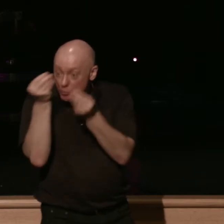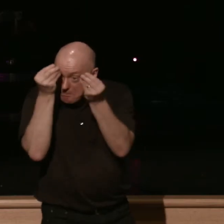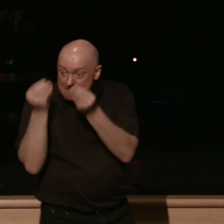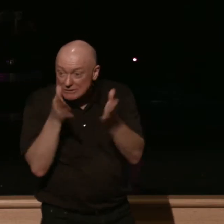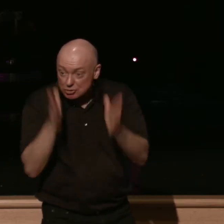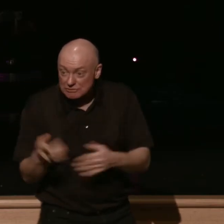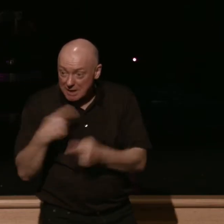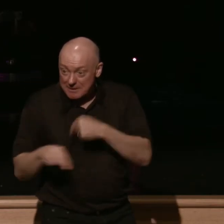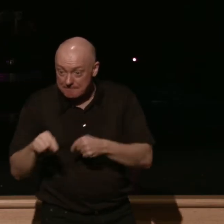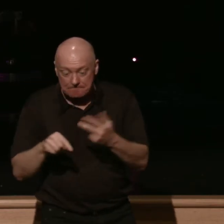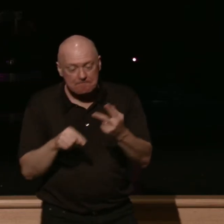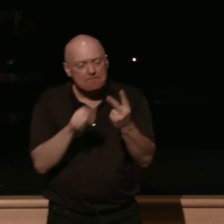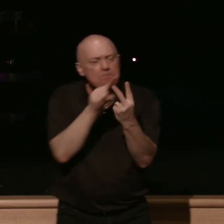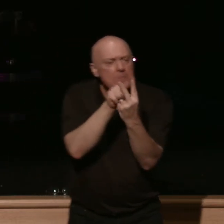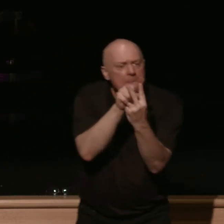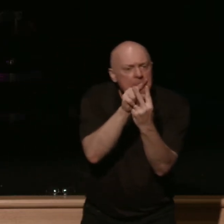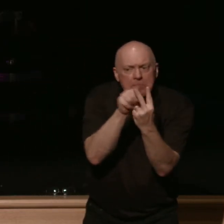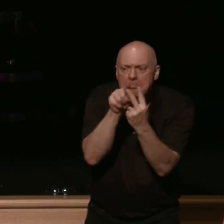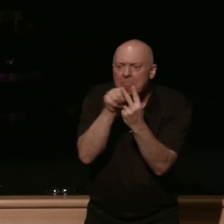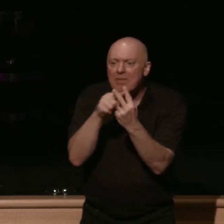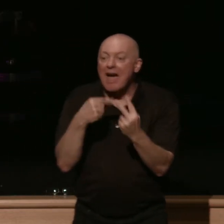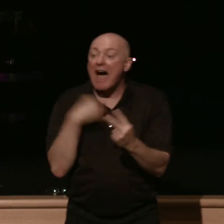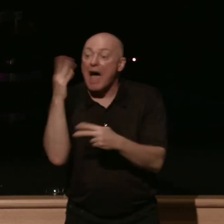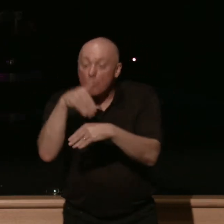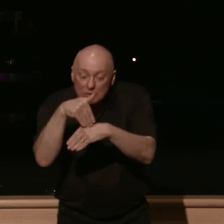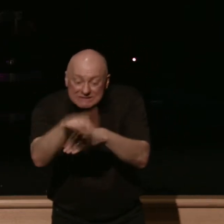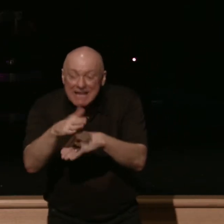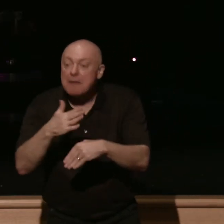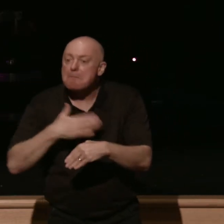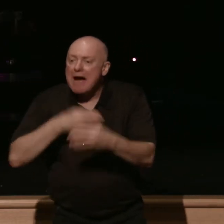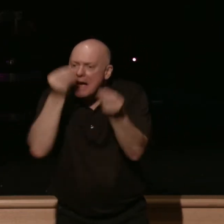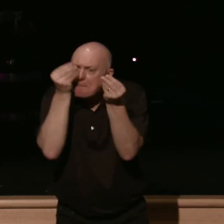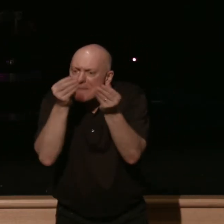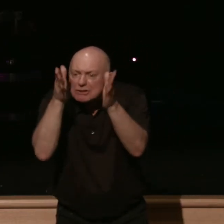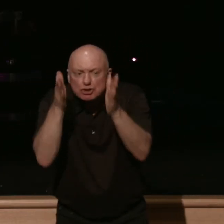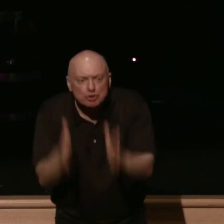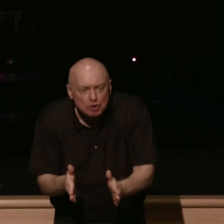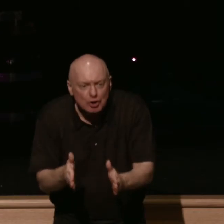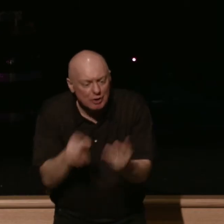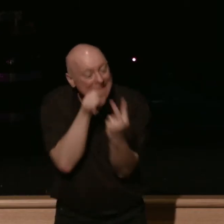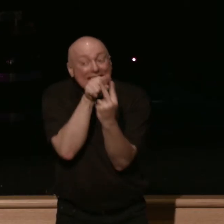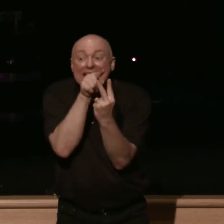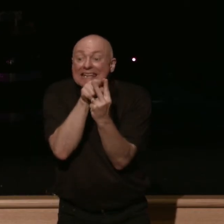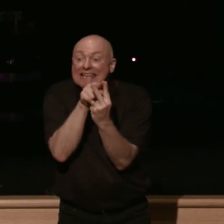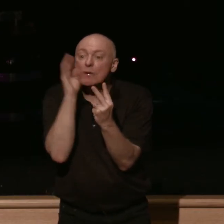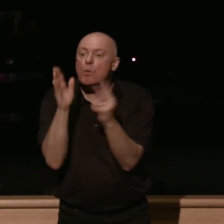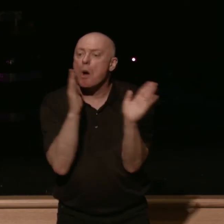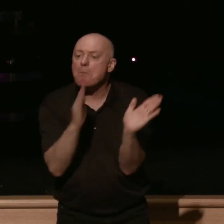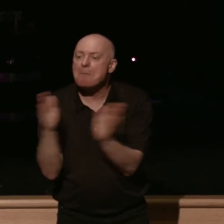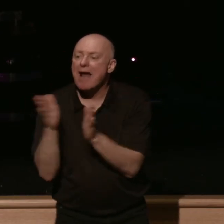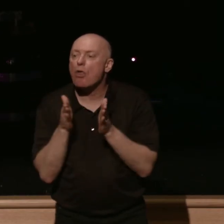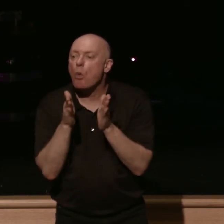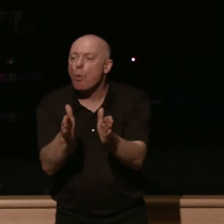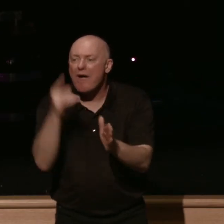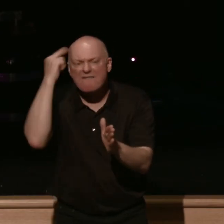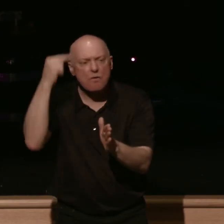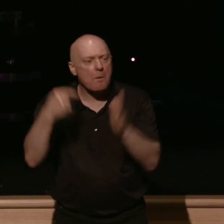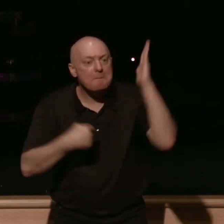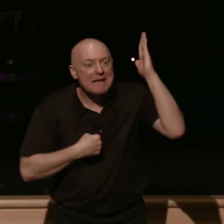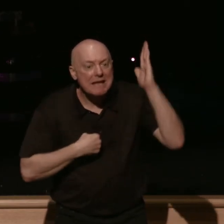at 3 1 again behold i send my messenger and he will prepare the way before me and that word for